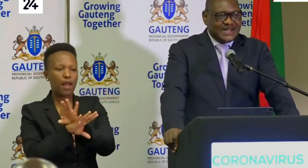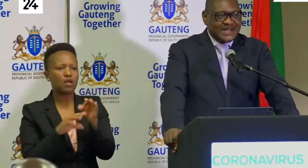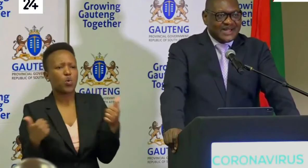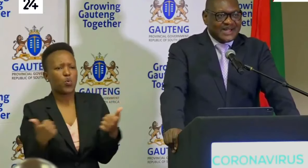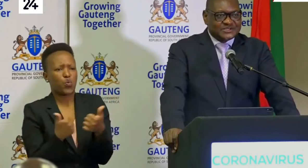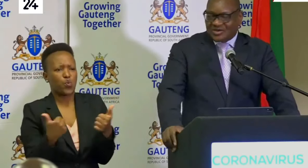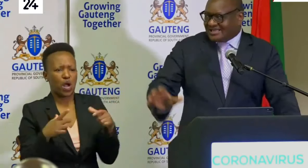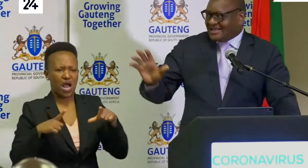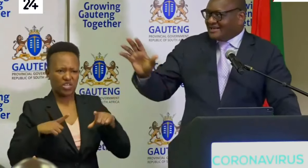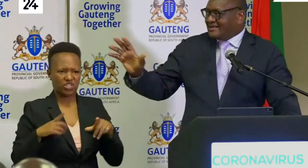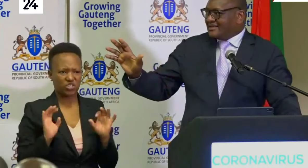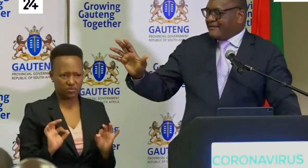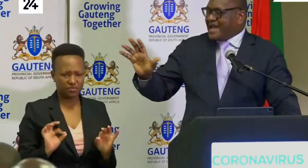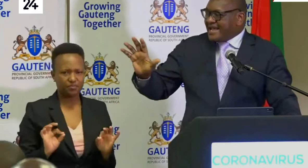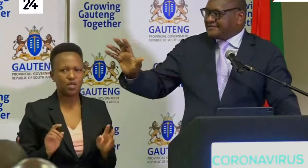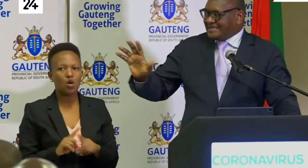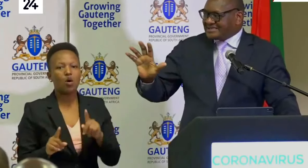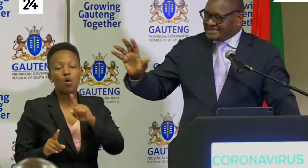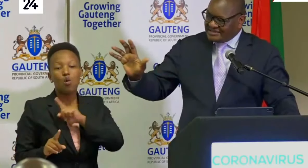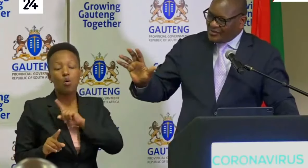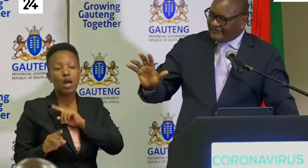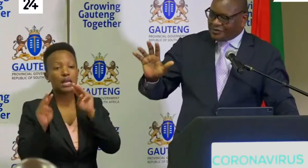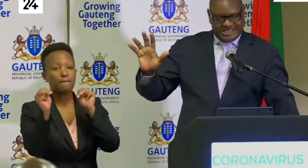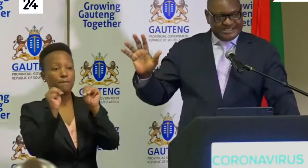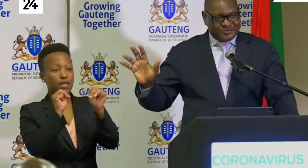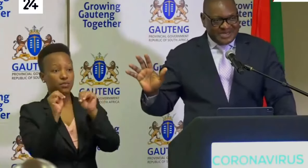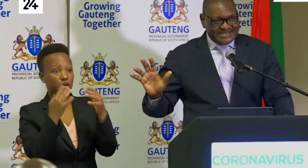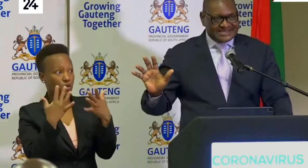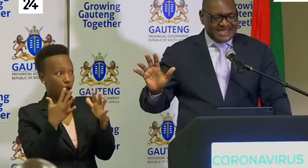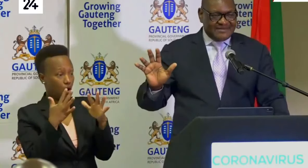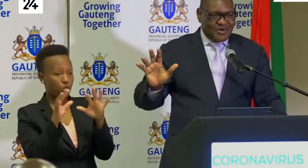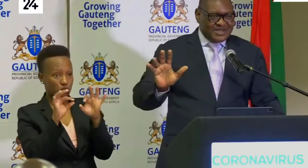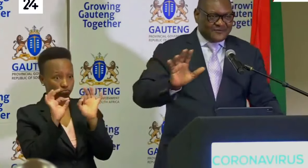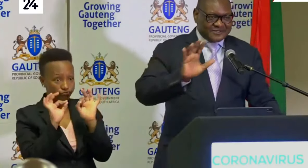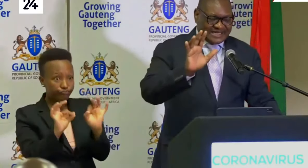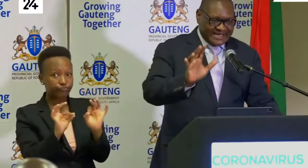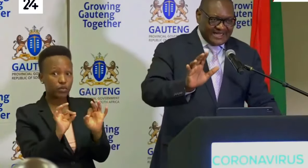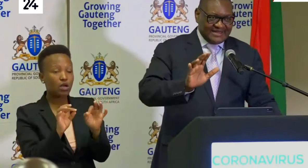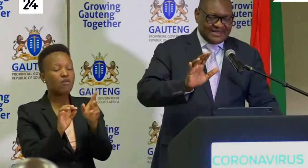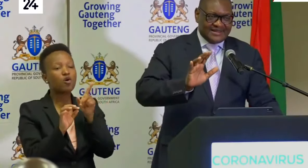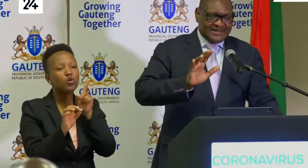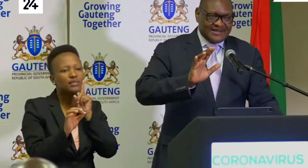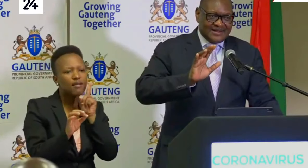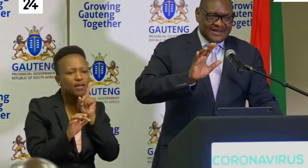so that the management system we have put into place at the moment for screening,